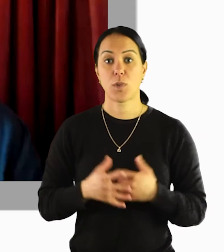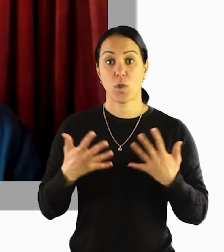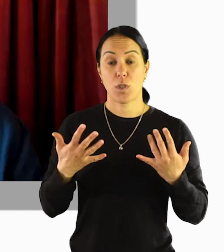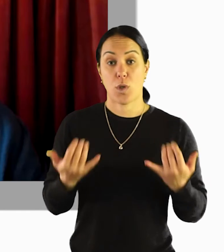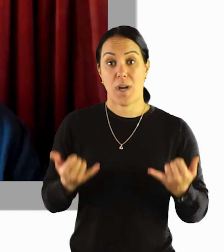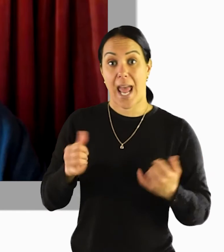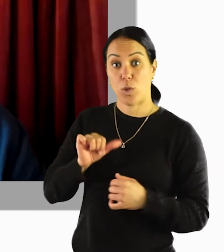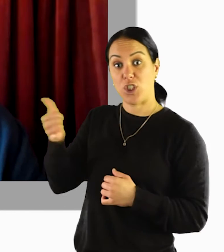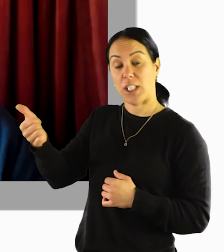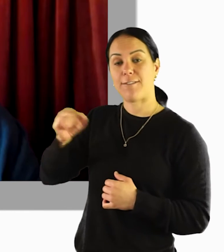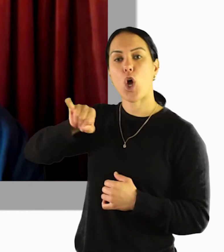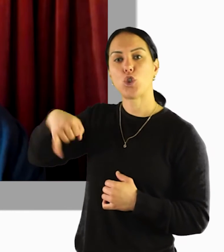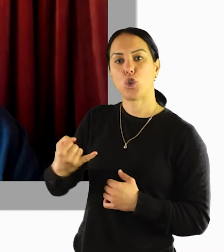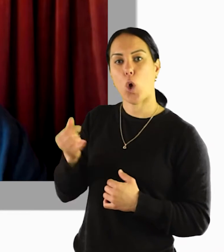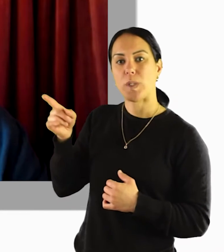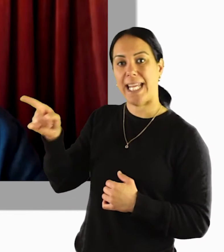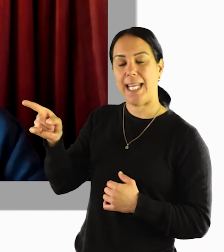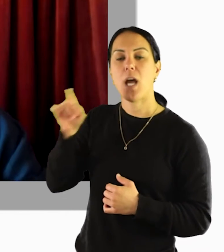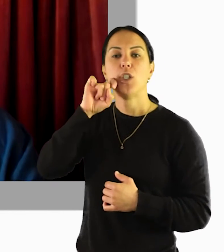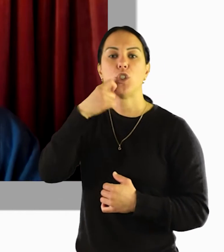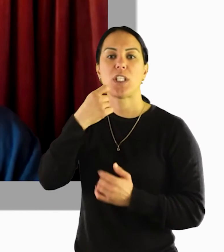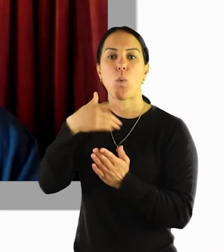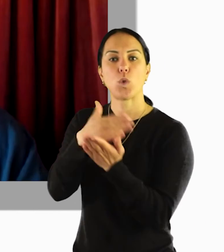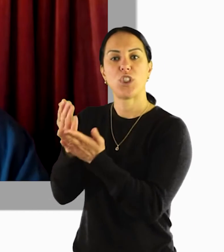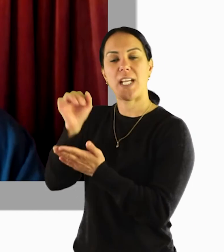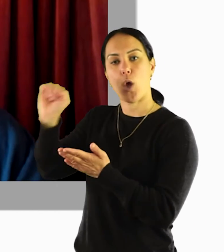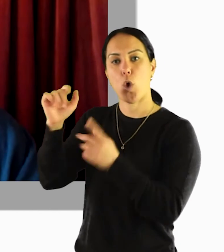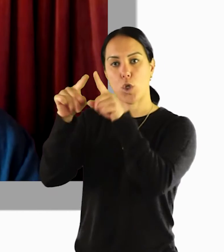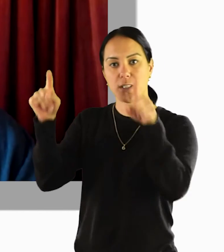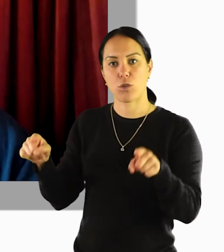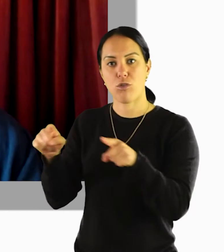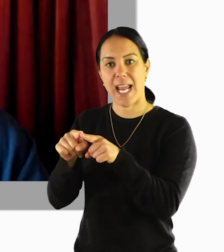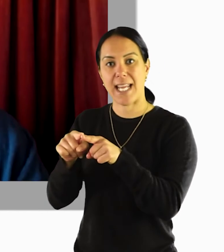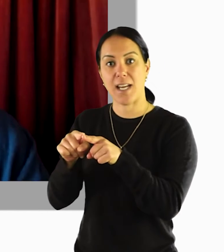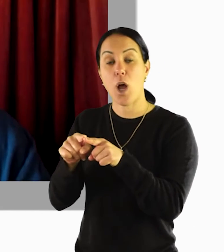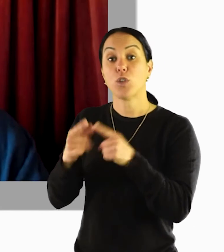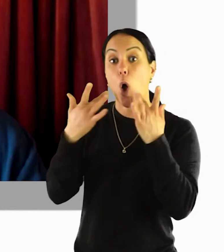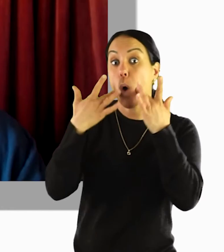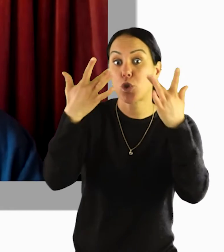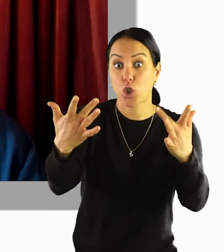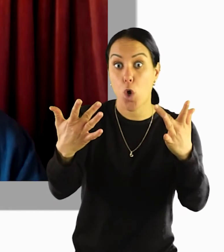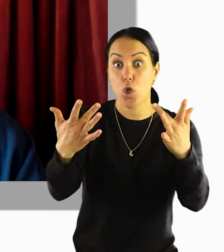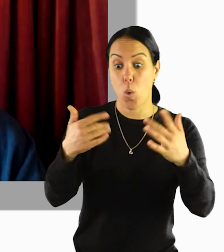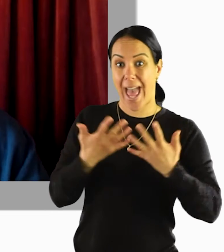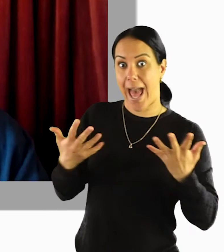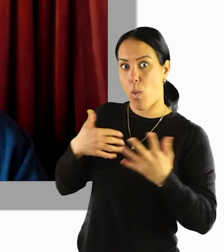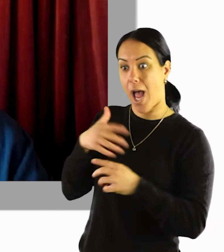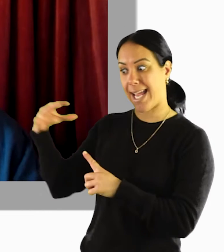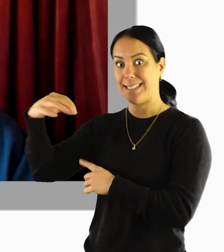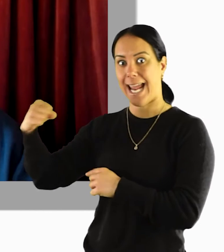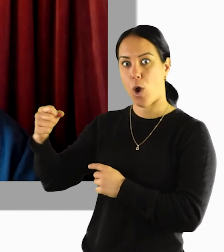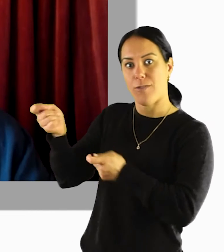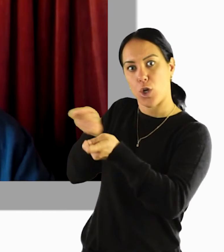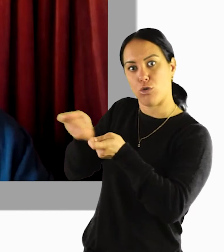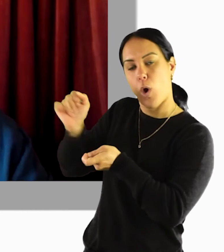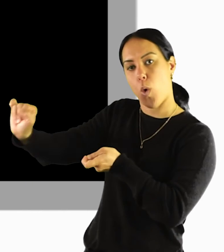So what I'll ask Jodie to do is now share her screen so we can show you how I can jump on as a facilitator